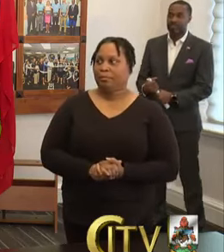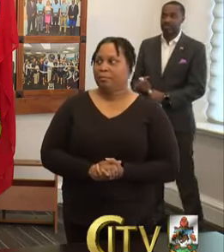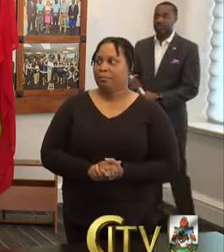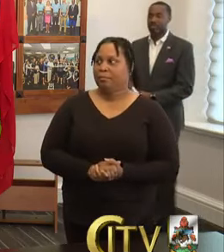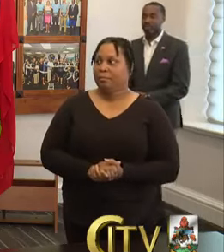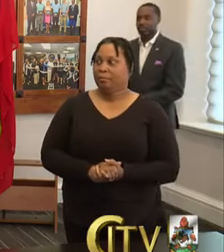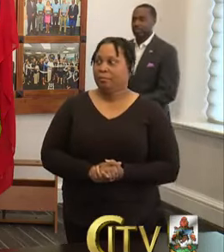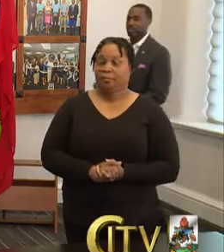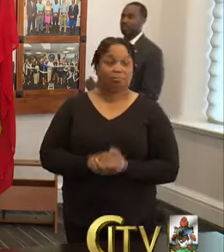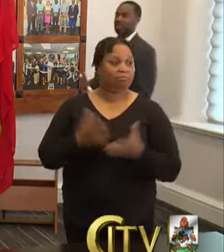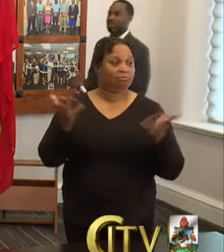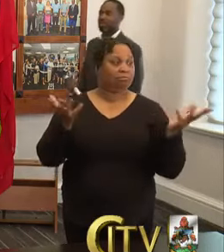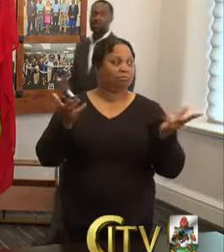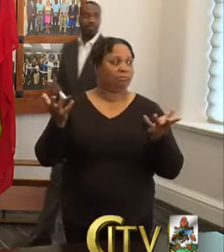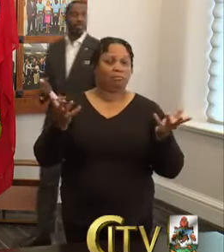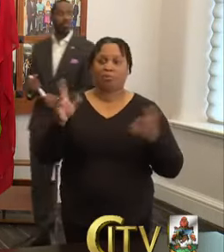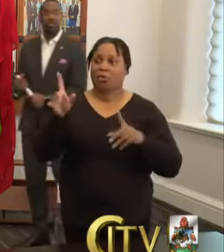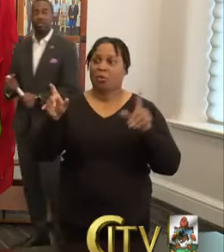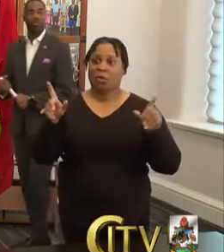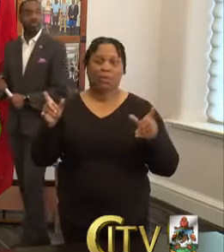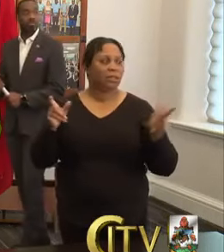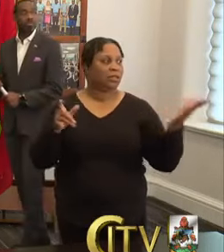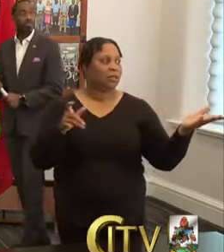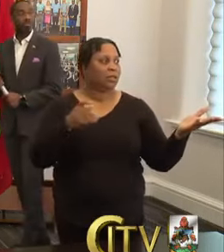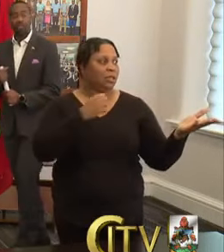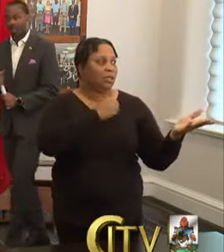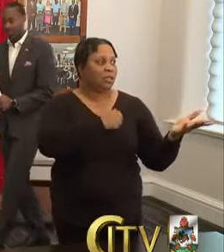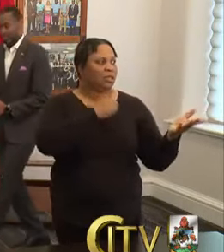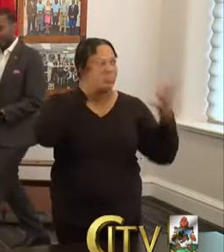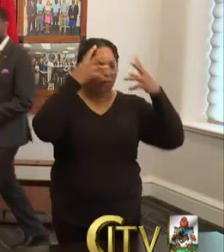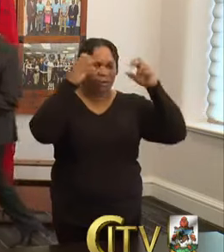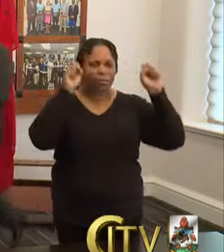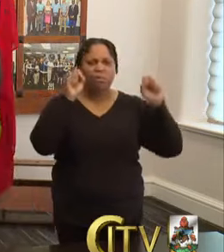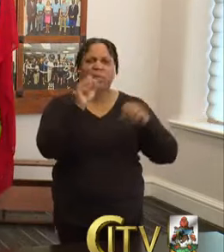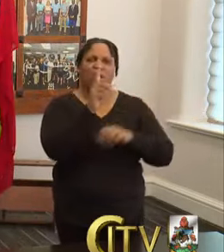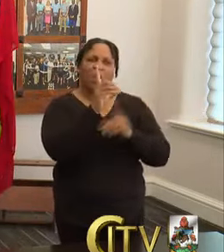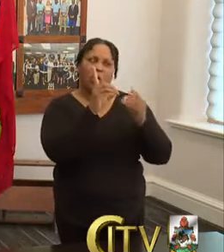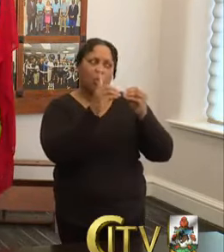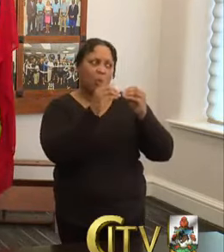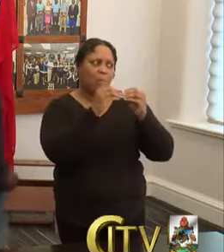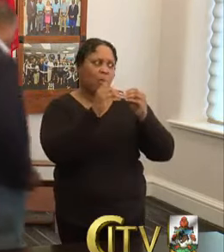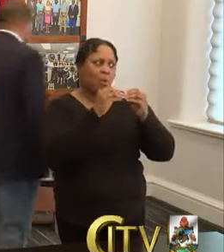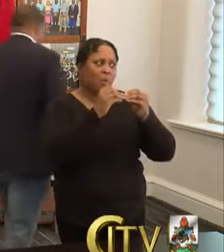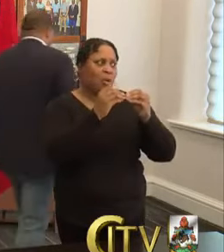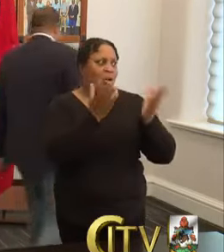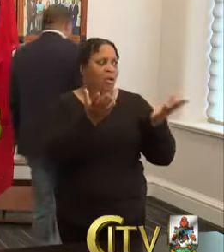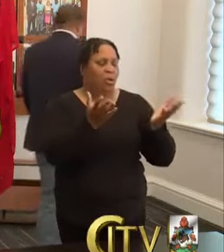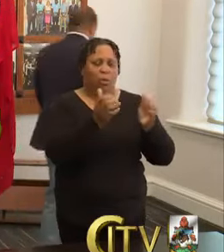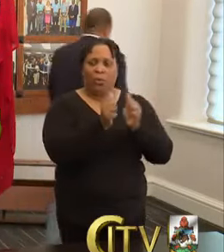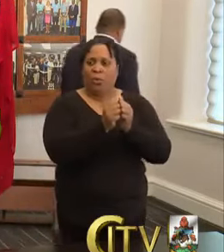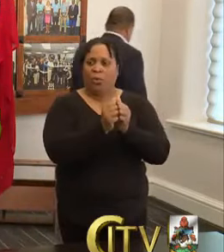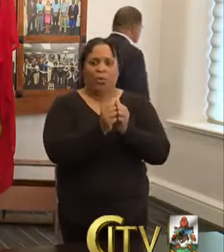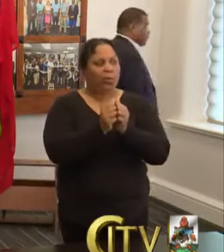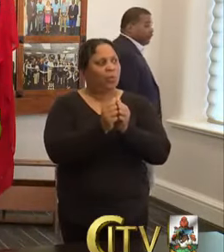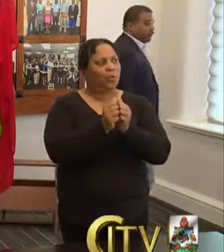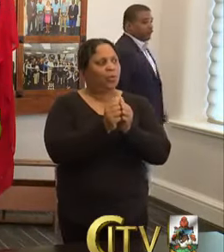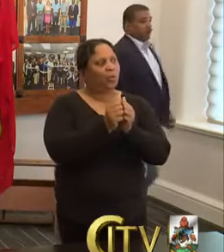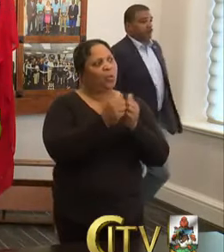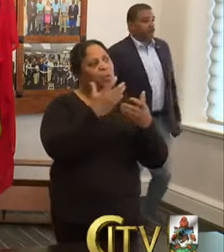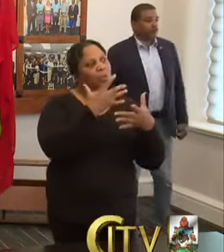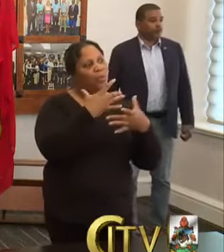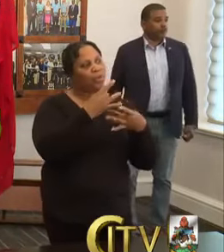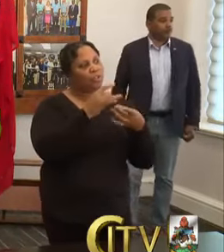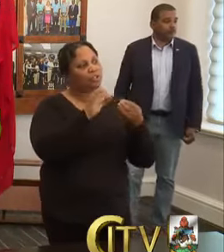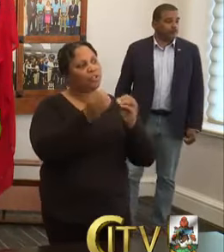Any, any other questions? Yeah. Sorry, yes, from the Premier, sorry, just one more. Um, with the increasing number of